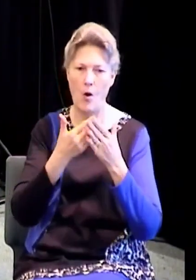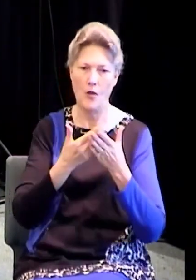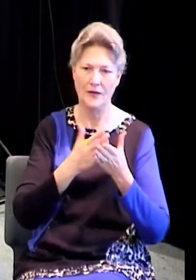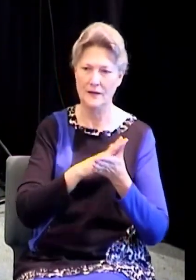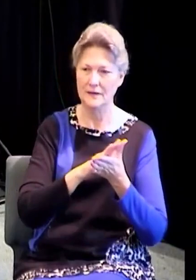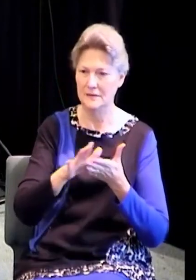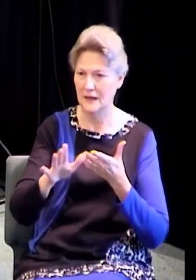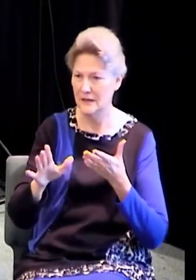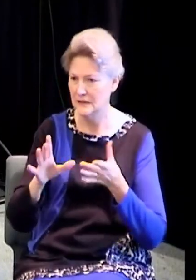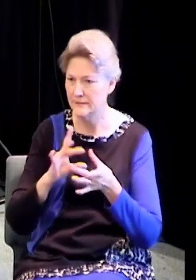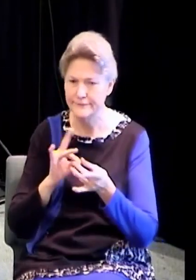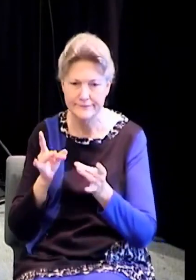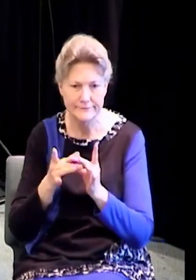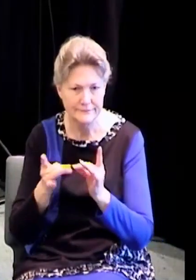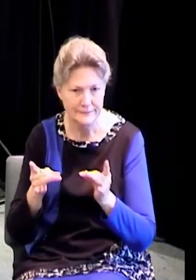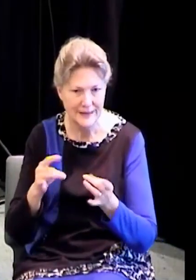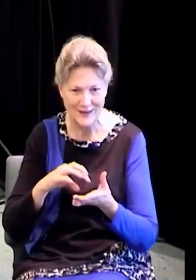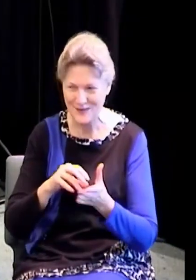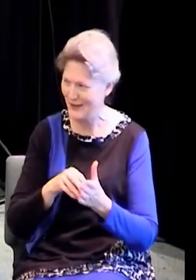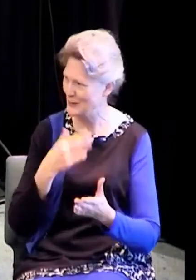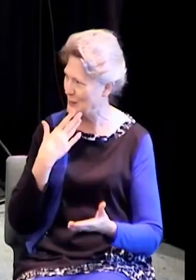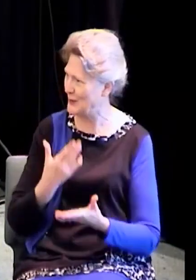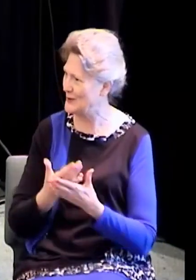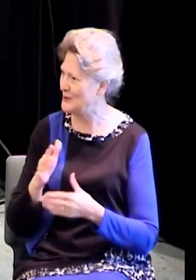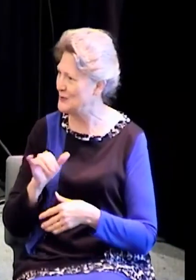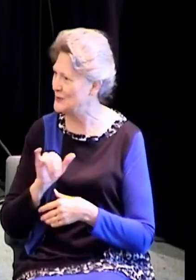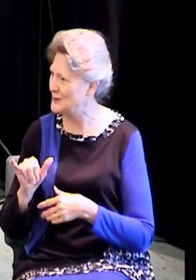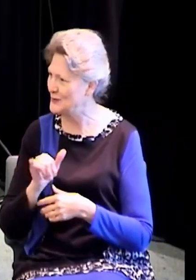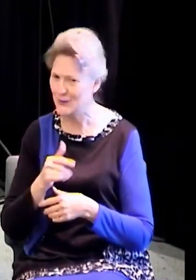words and the cookies were even good. I mean, those were good cookies.